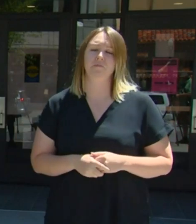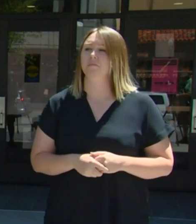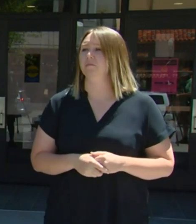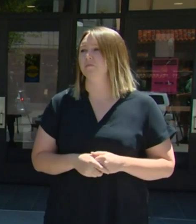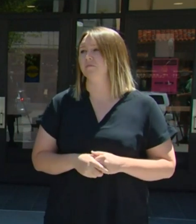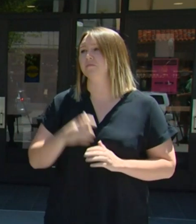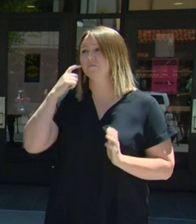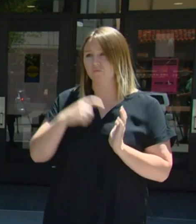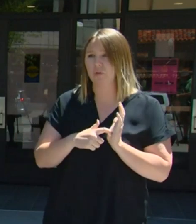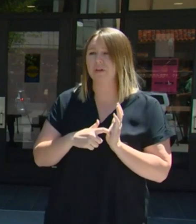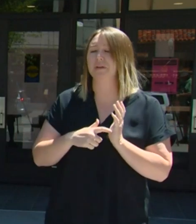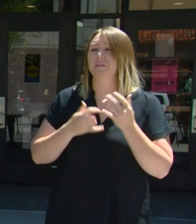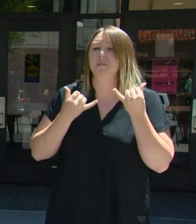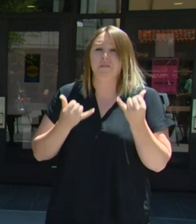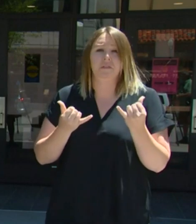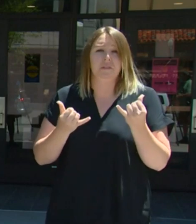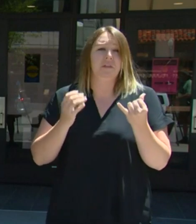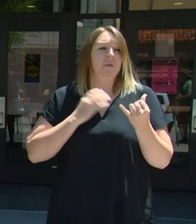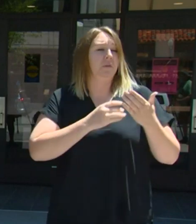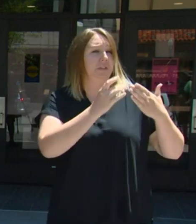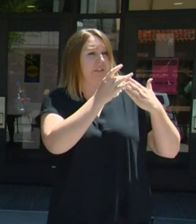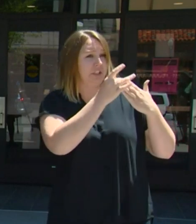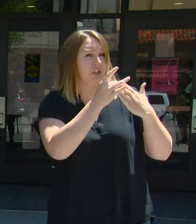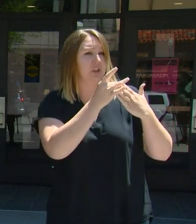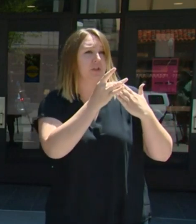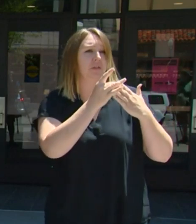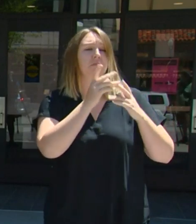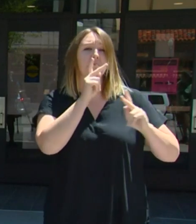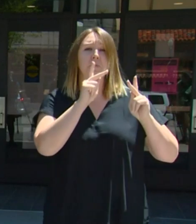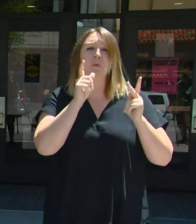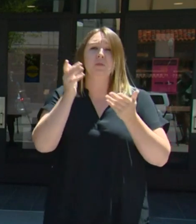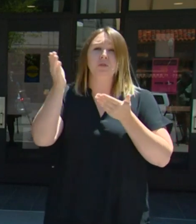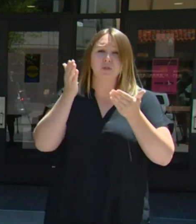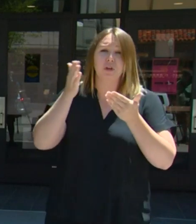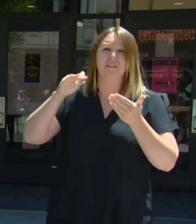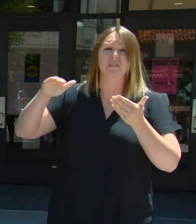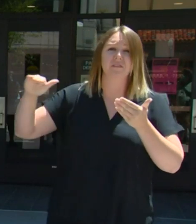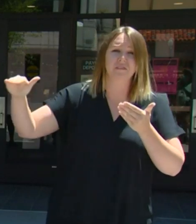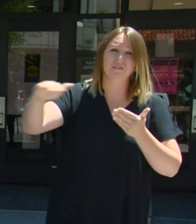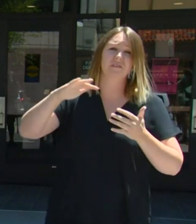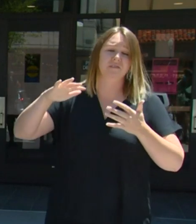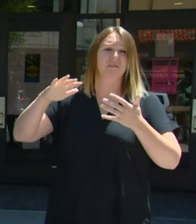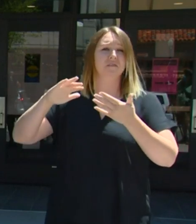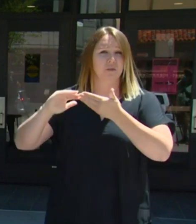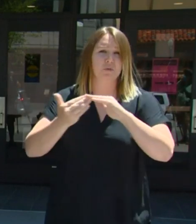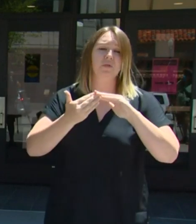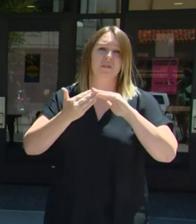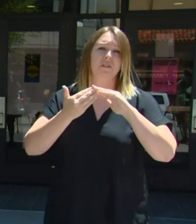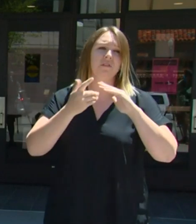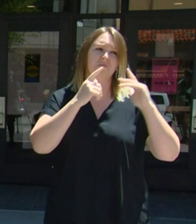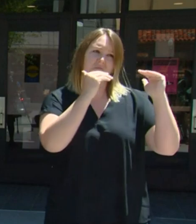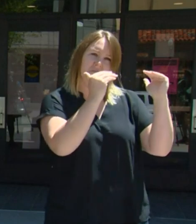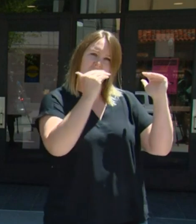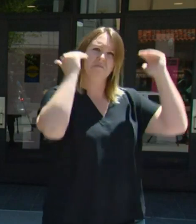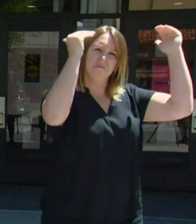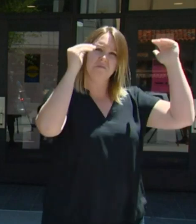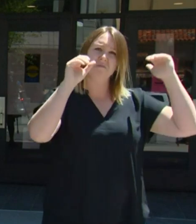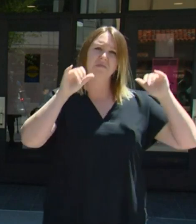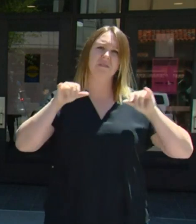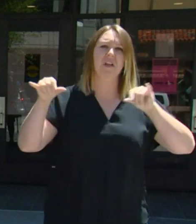our leaders and our public servants to high standards. Boise is a welcoming city.